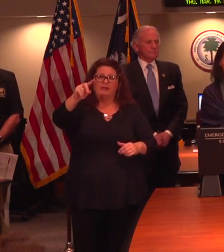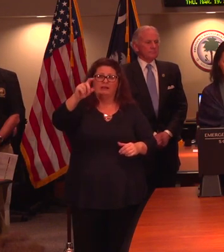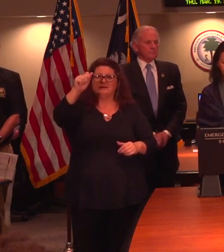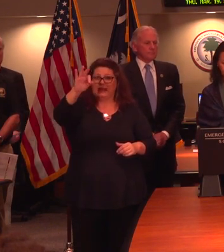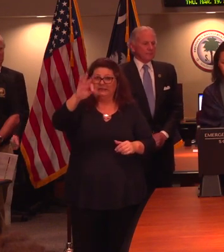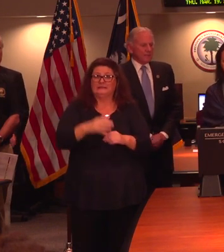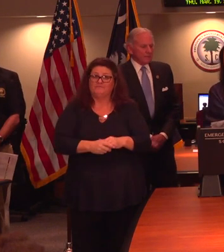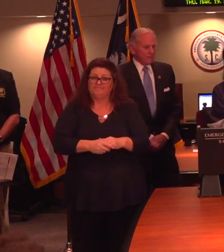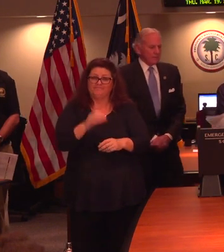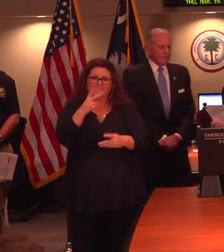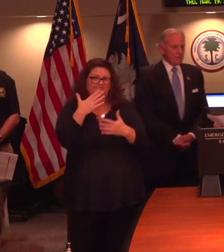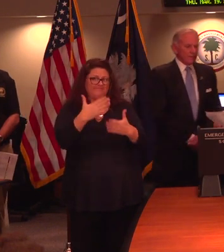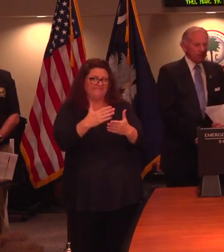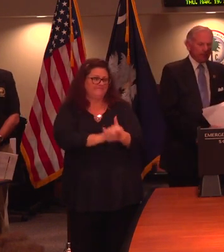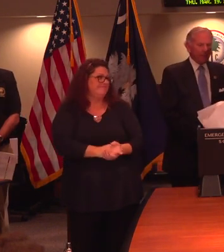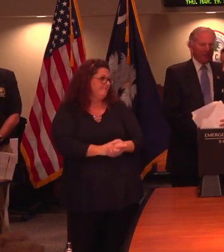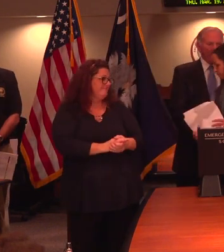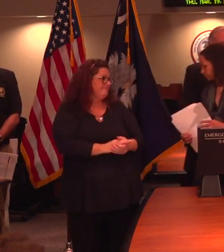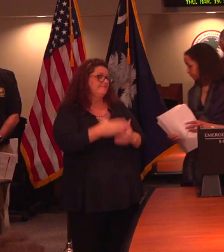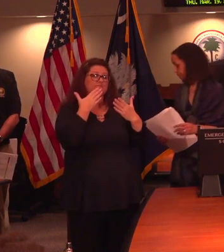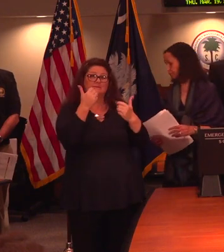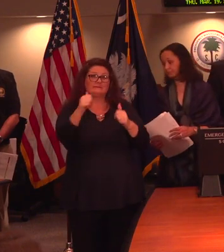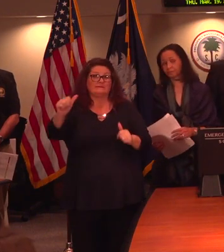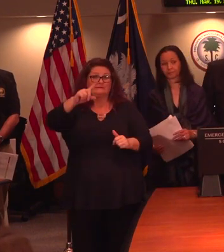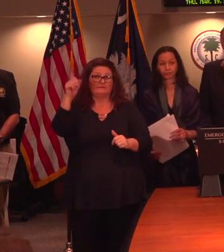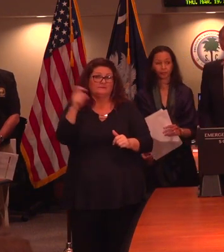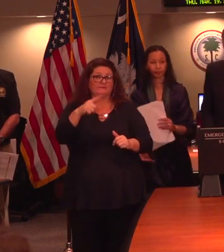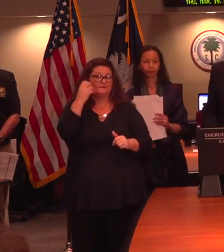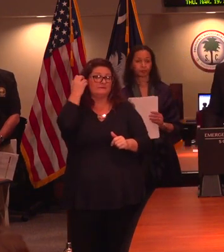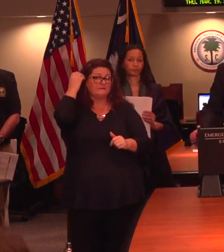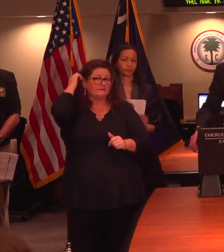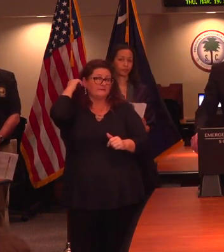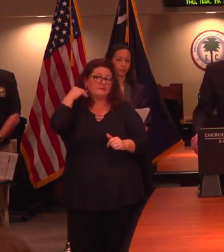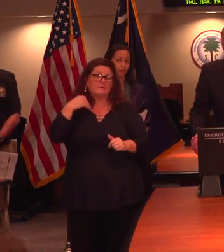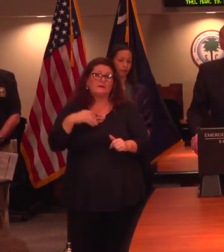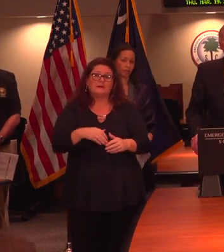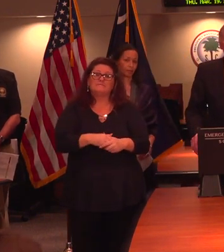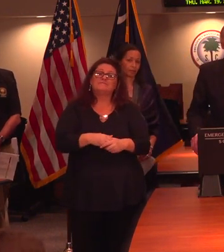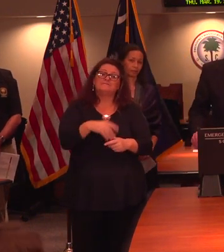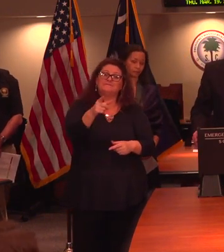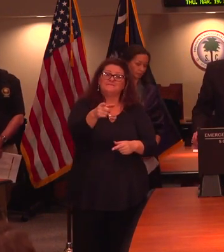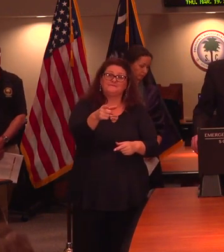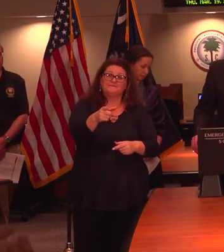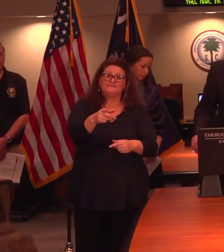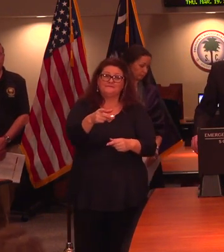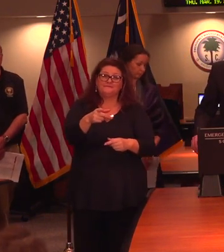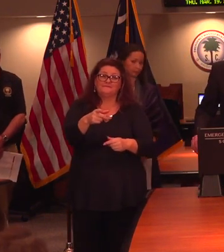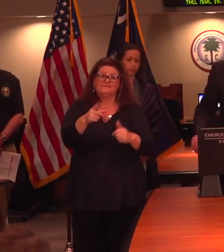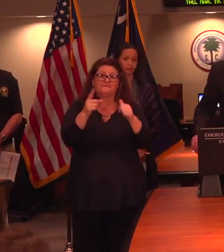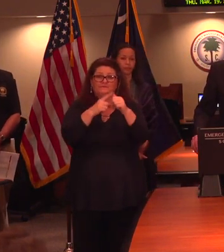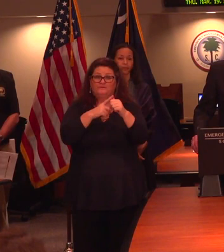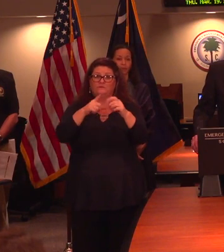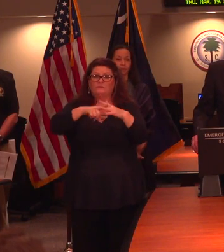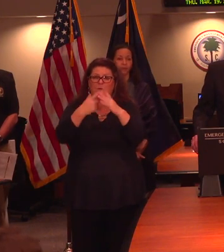Thank you. Thank you, Dr. Bell. Are there any questions? Ms. Adcox? Yeah. So starting